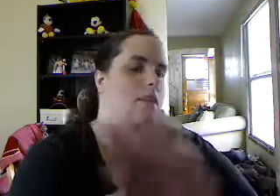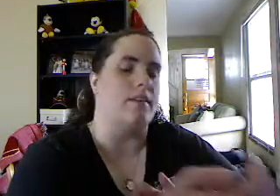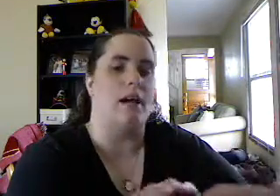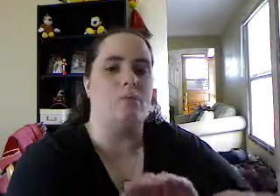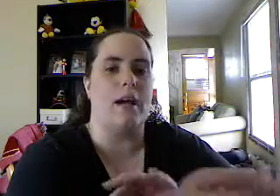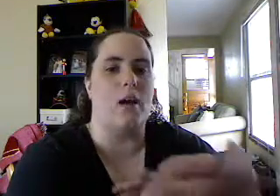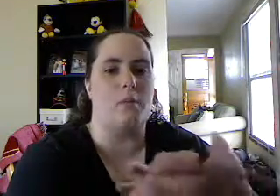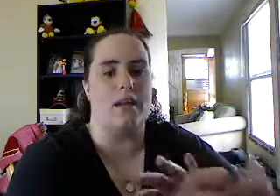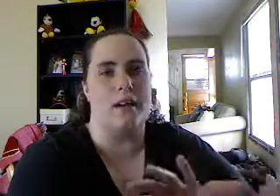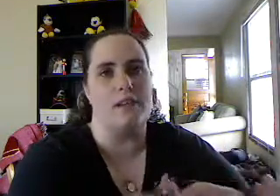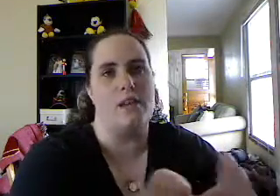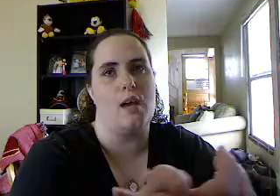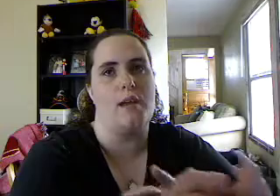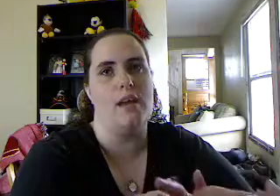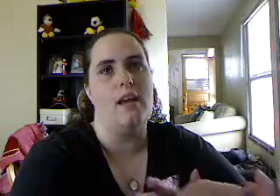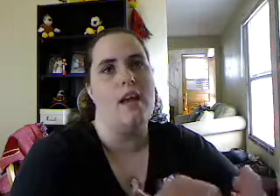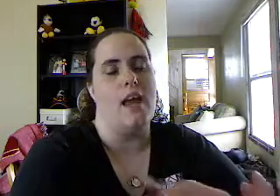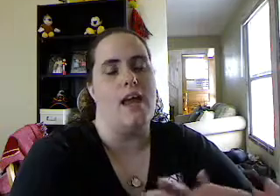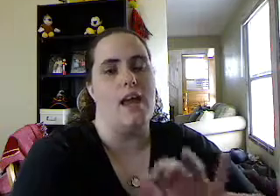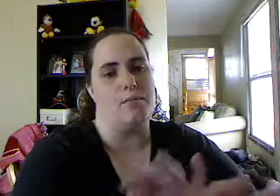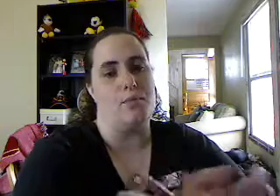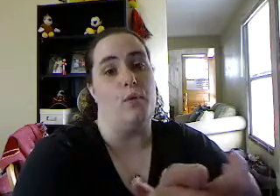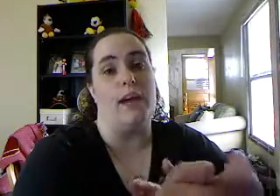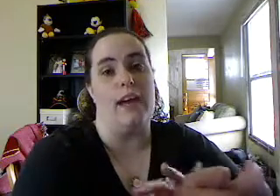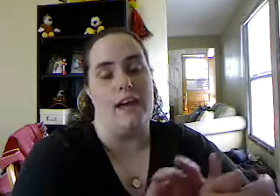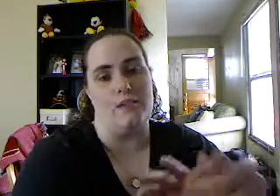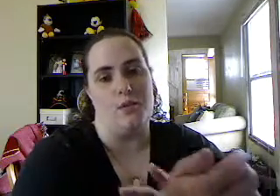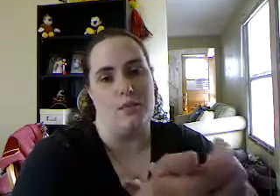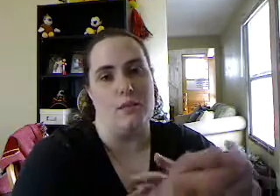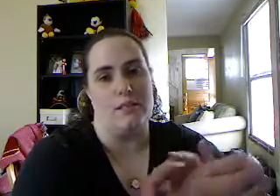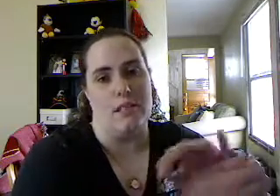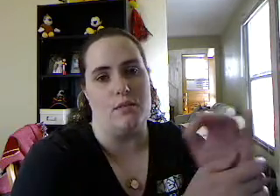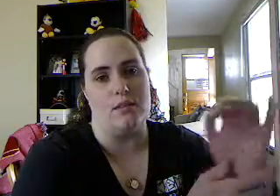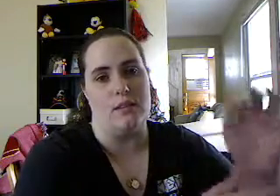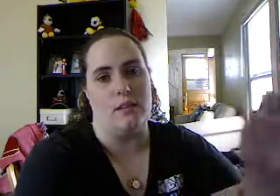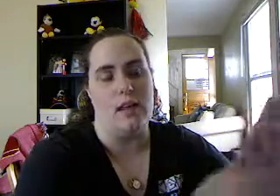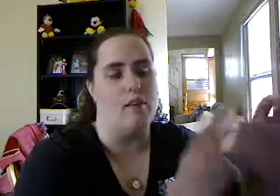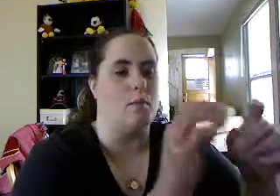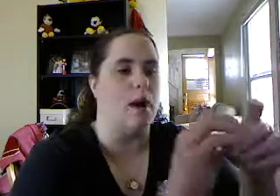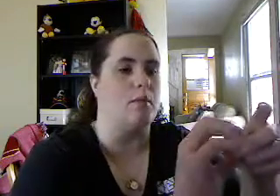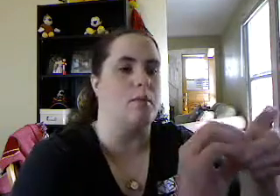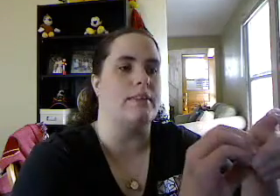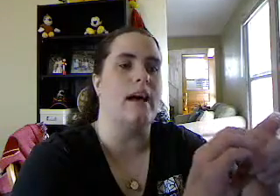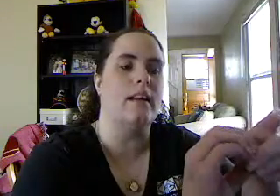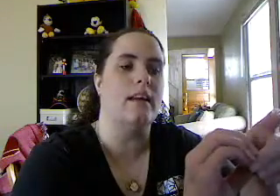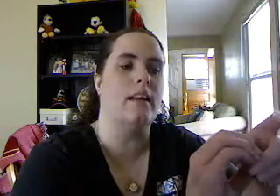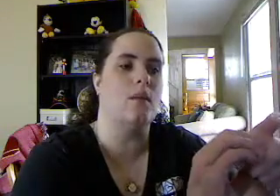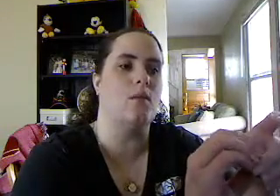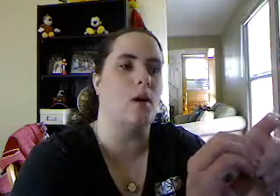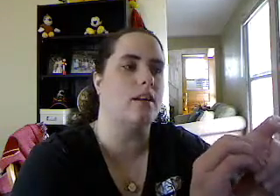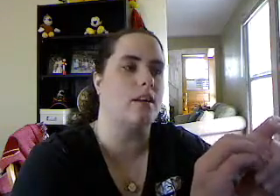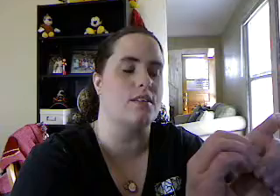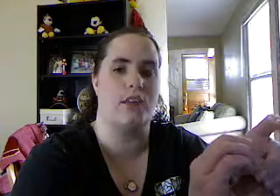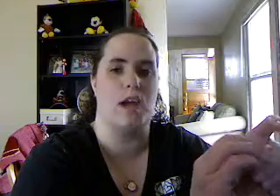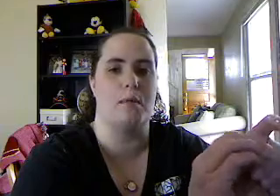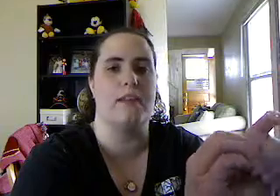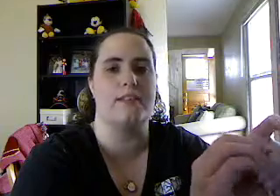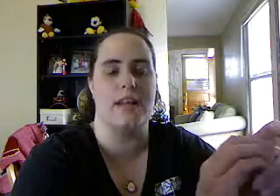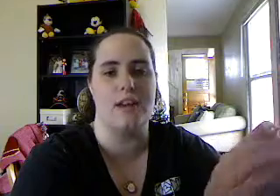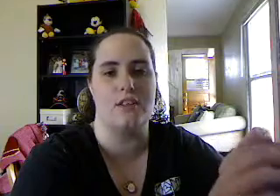whatever. Then my gallbladder doctor came in, and he copped a wicked attitude with me because I was having a problem. But then one nurse came in because they had